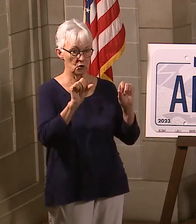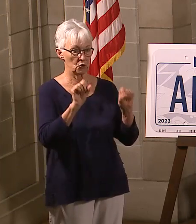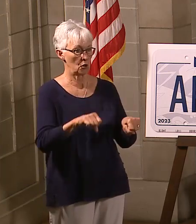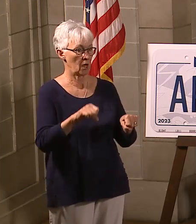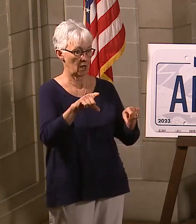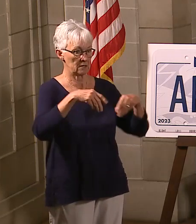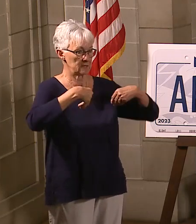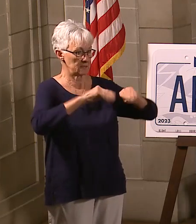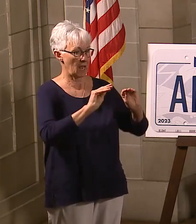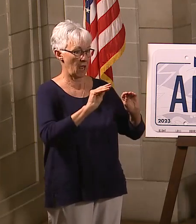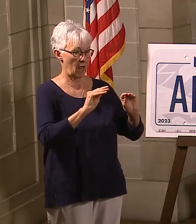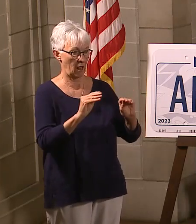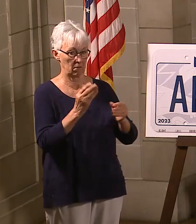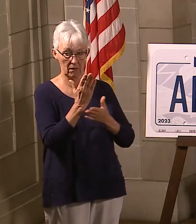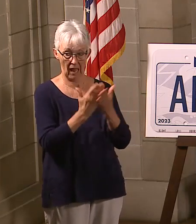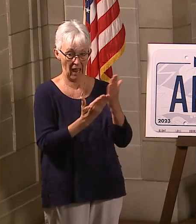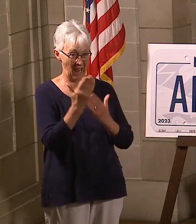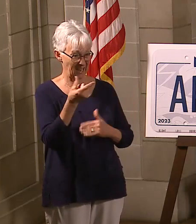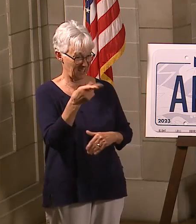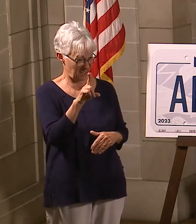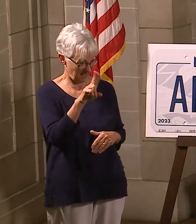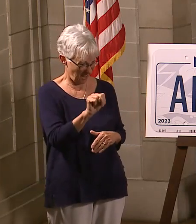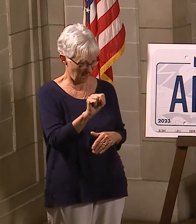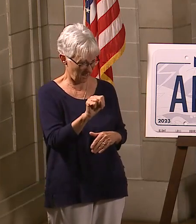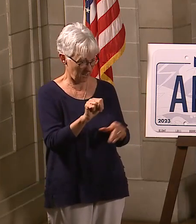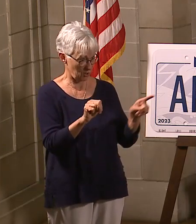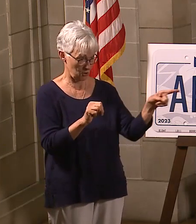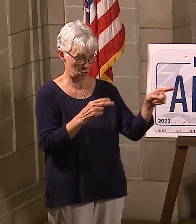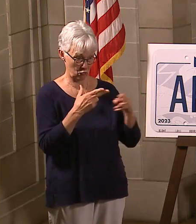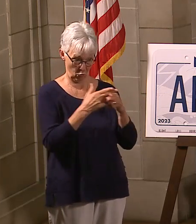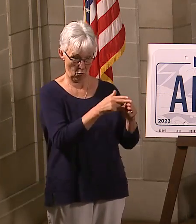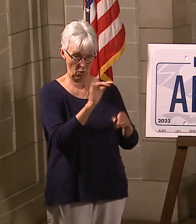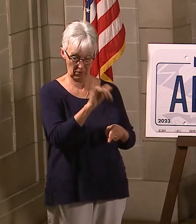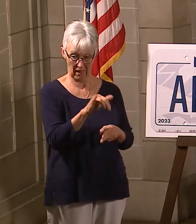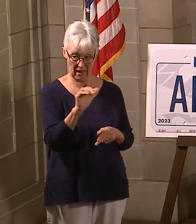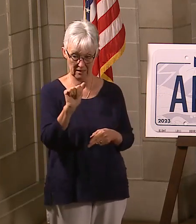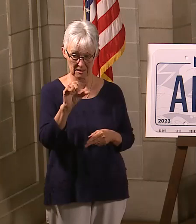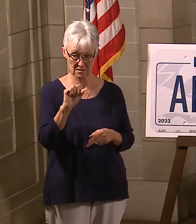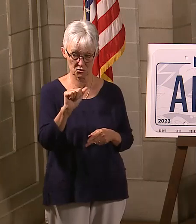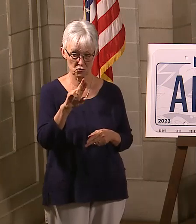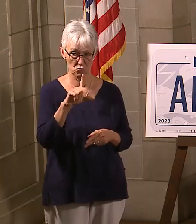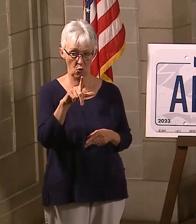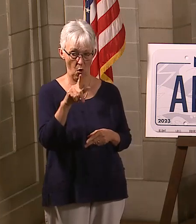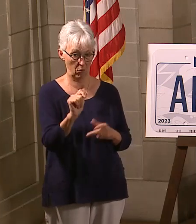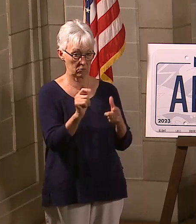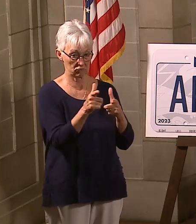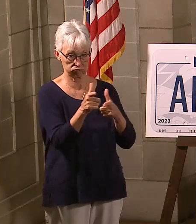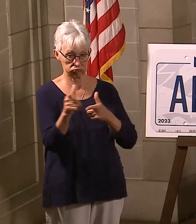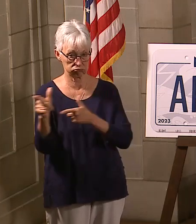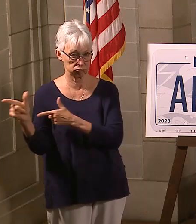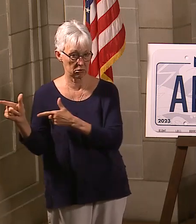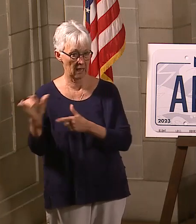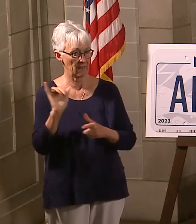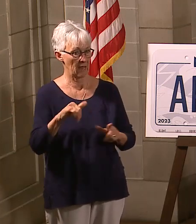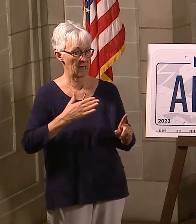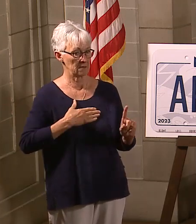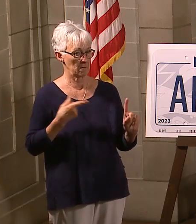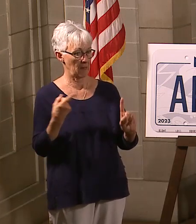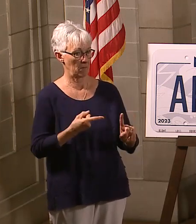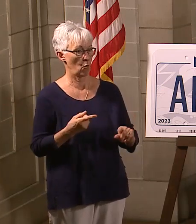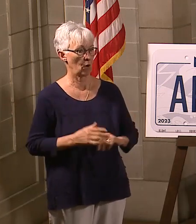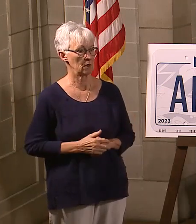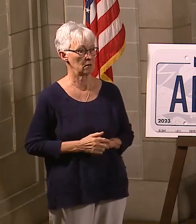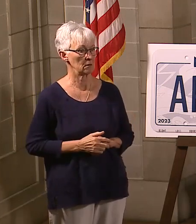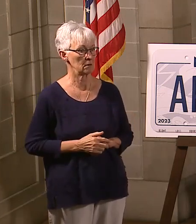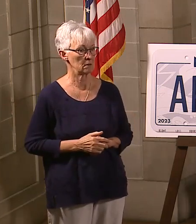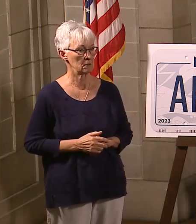handguns. The military buys handguns. Does that mean they're assault rifles now? Okay, so Paul, again, that's the whole point. You throw up all these red herrings